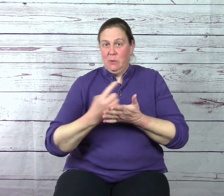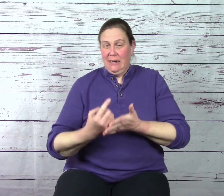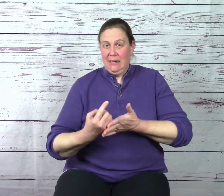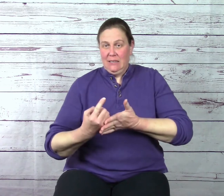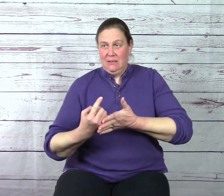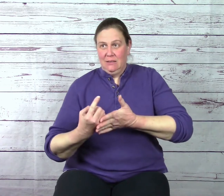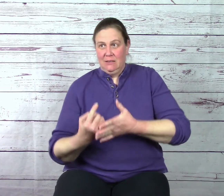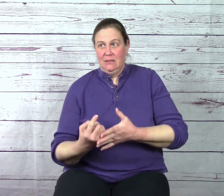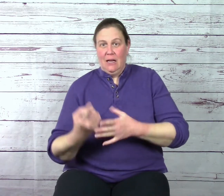week,